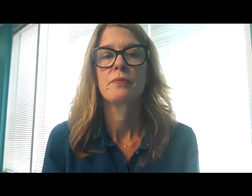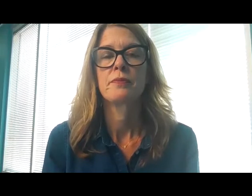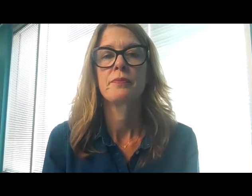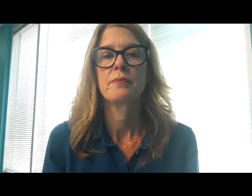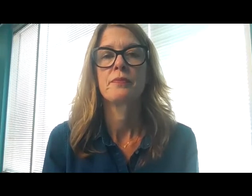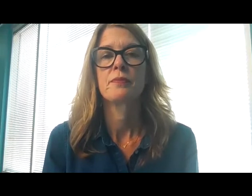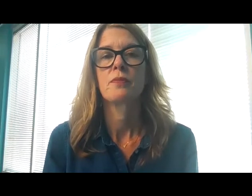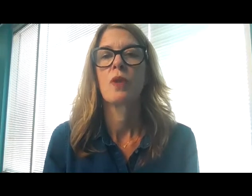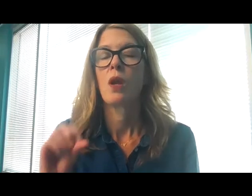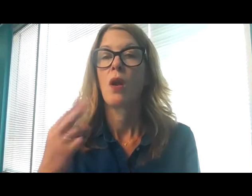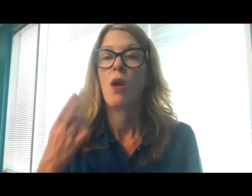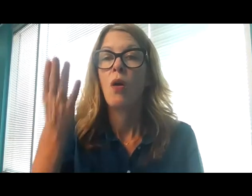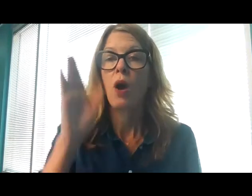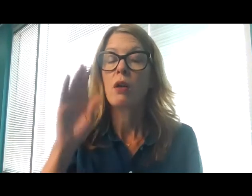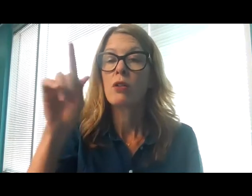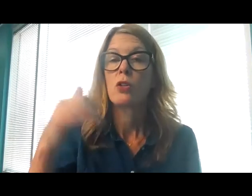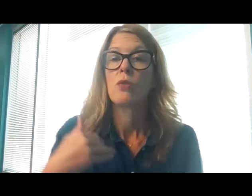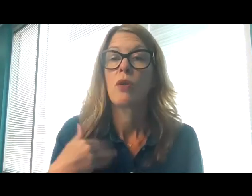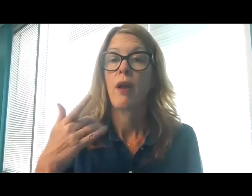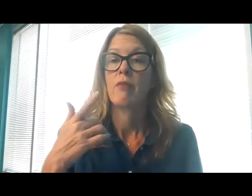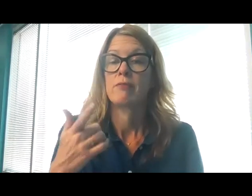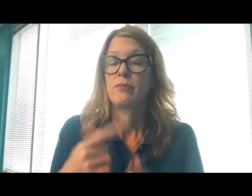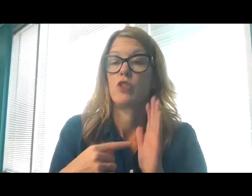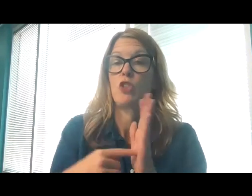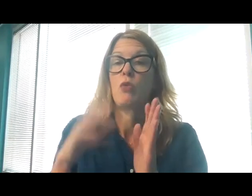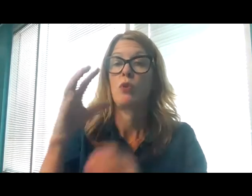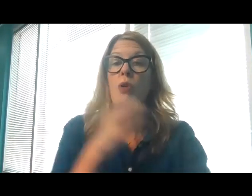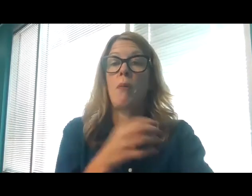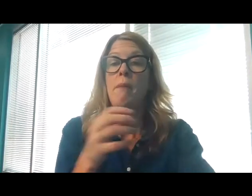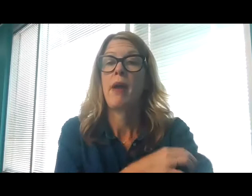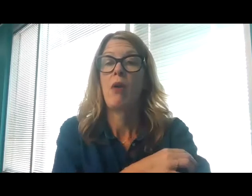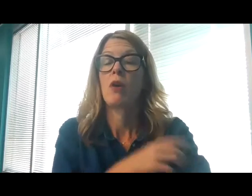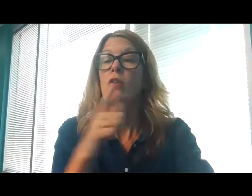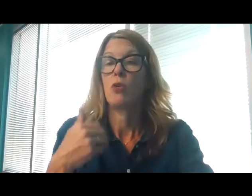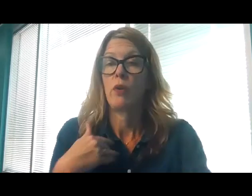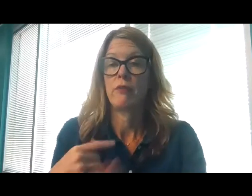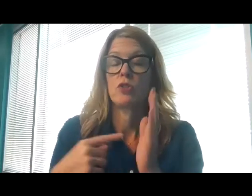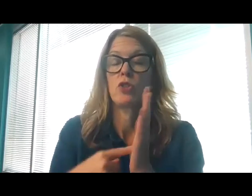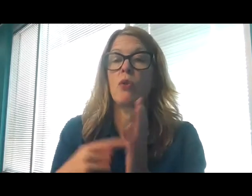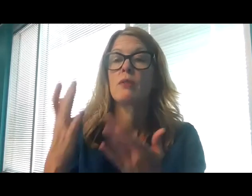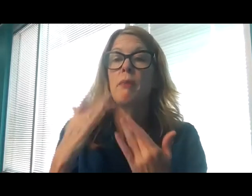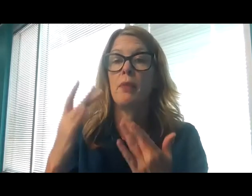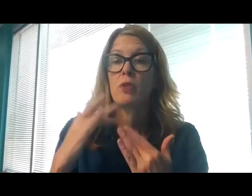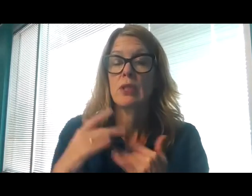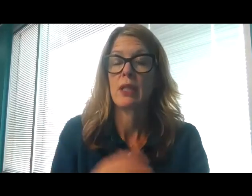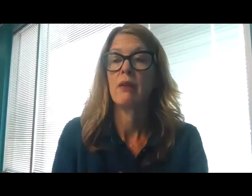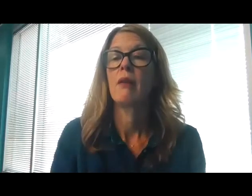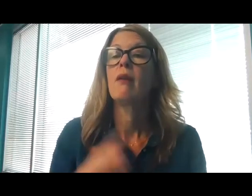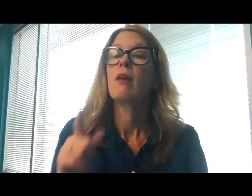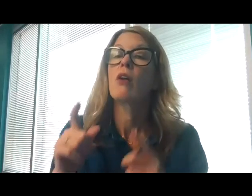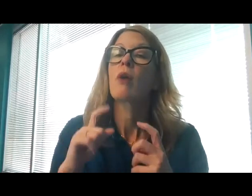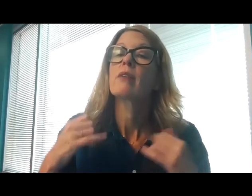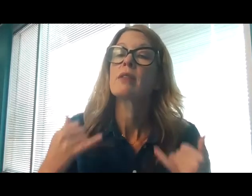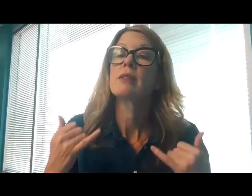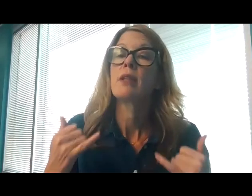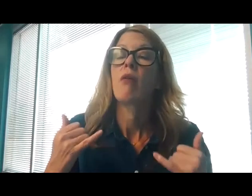O God, you declare your almighty power chiefly in showing us mercy and pity. Grant us the fullness